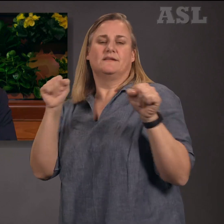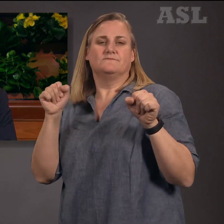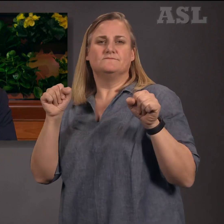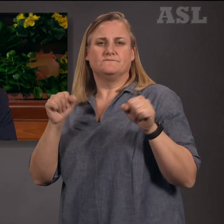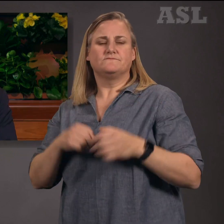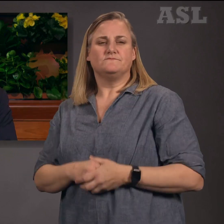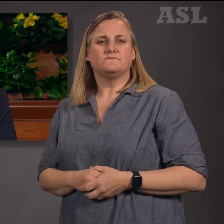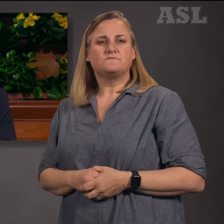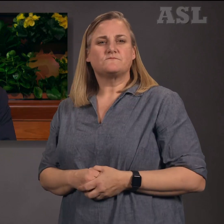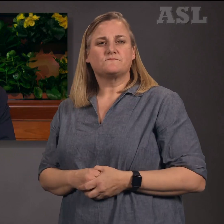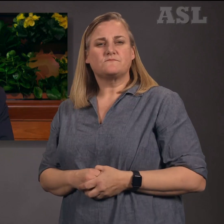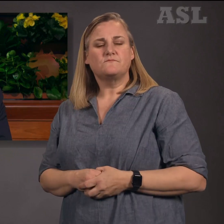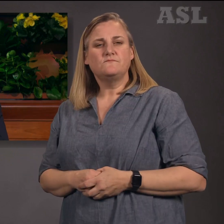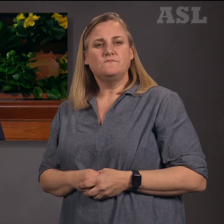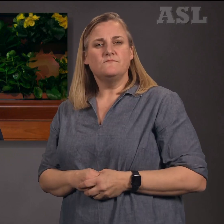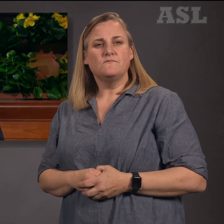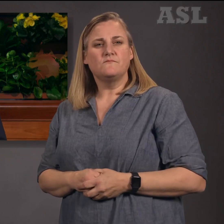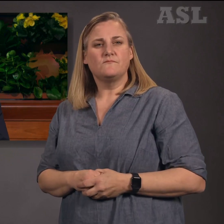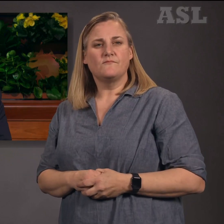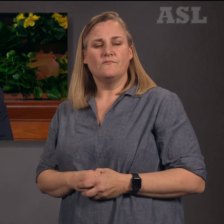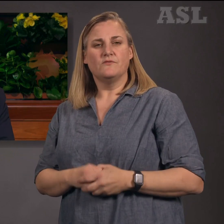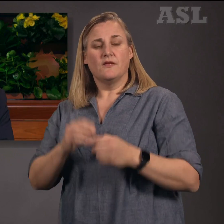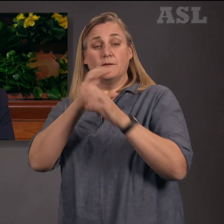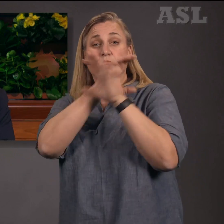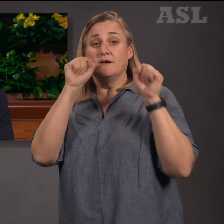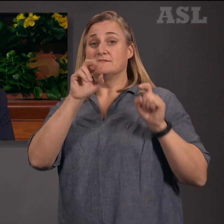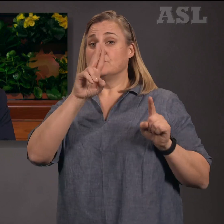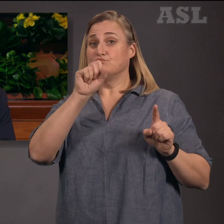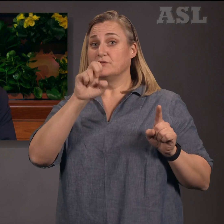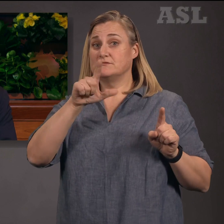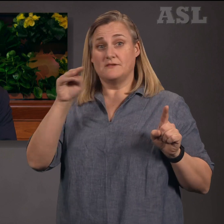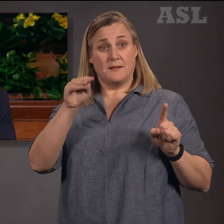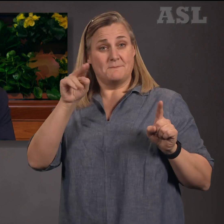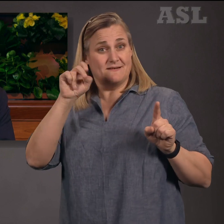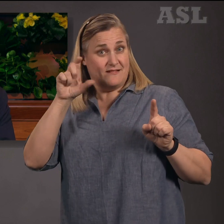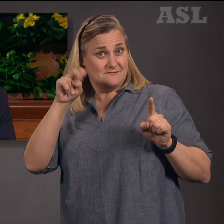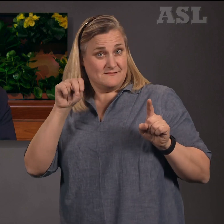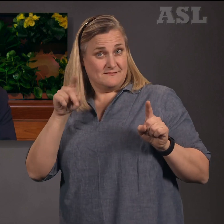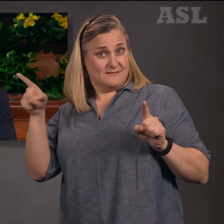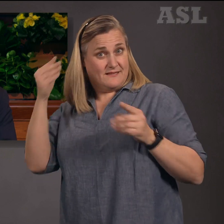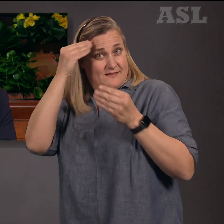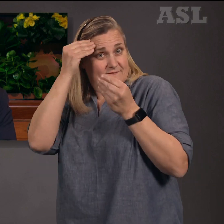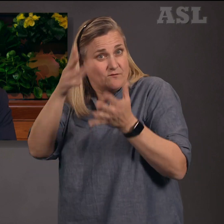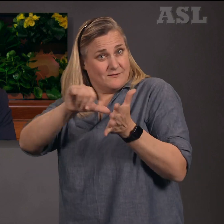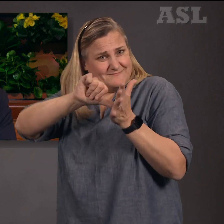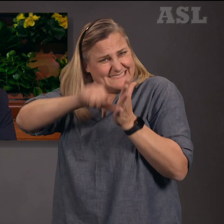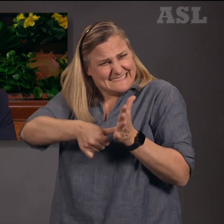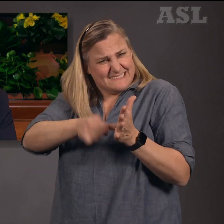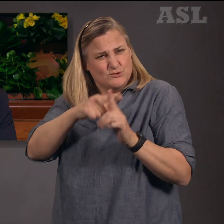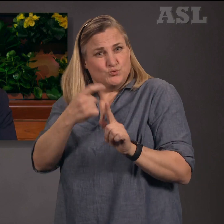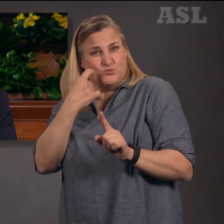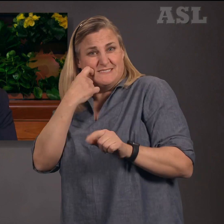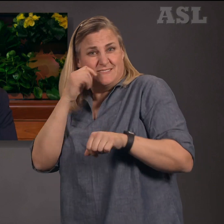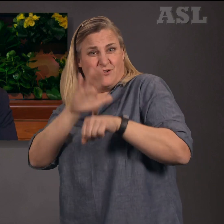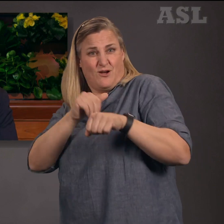saved. President Russell M. Nelson emphasized the singular importance of the doctrine of Christ during